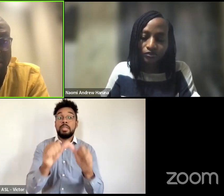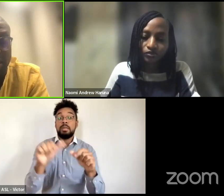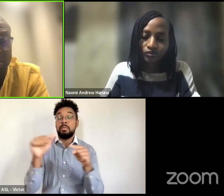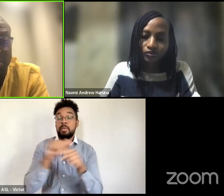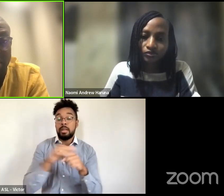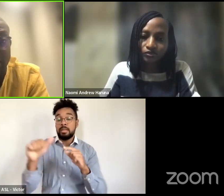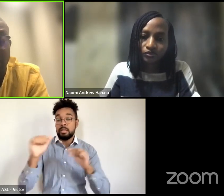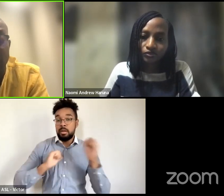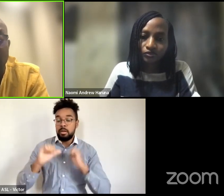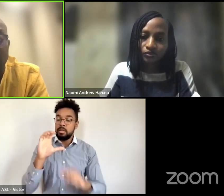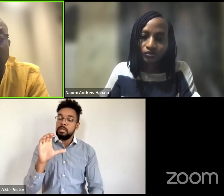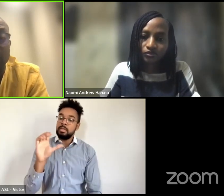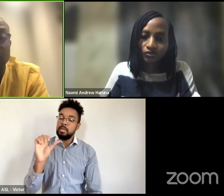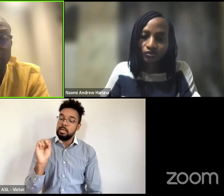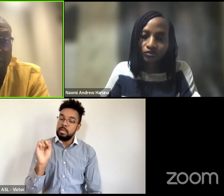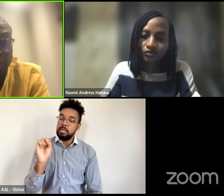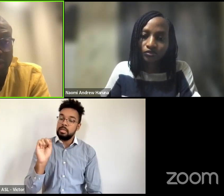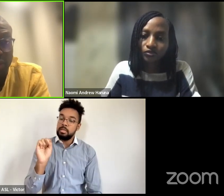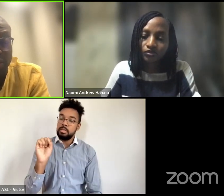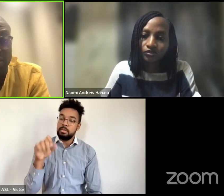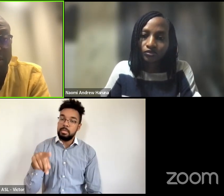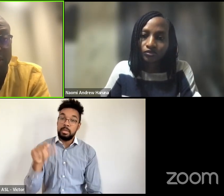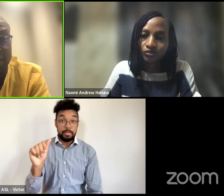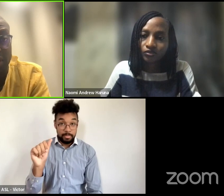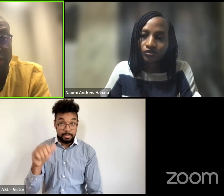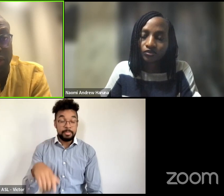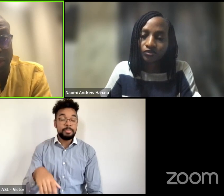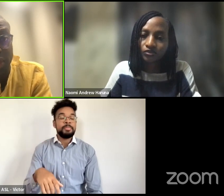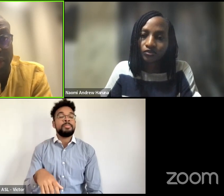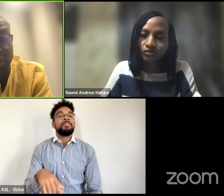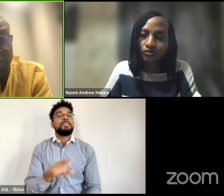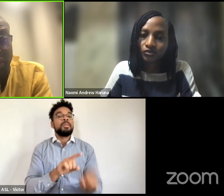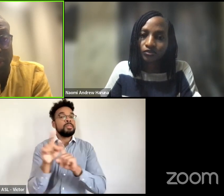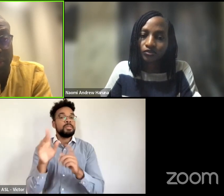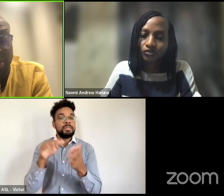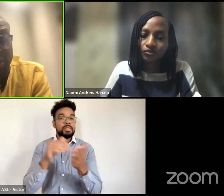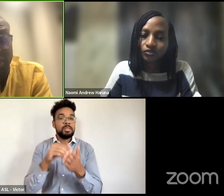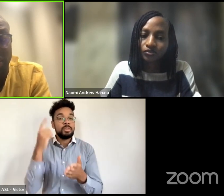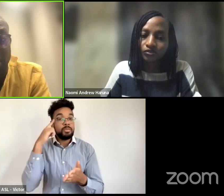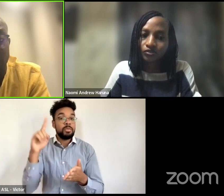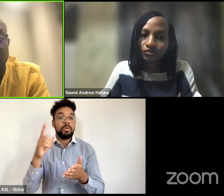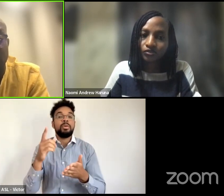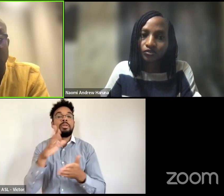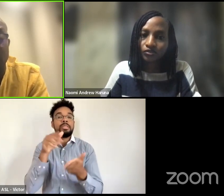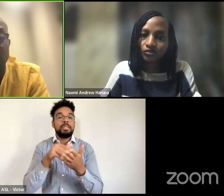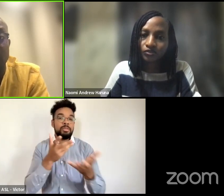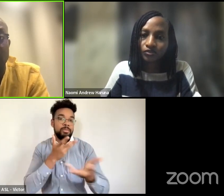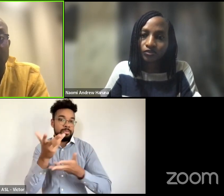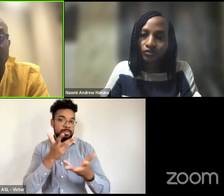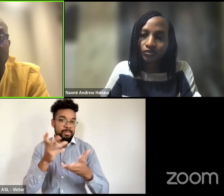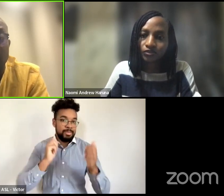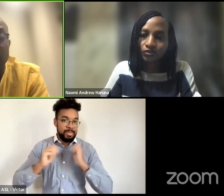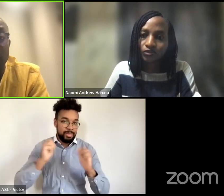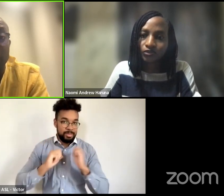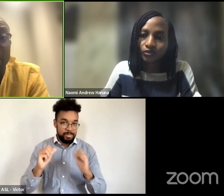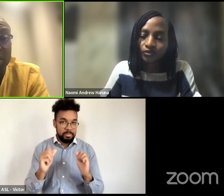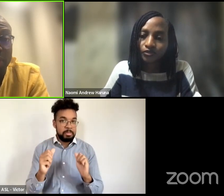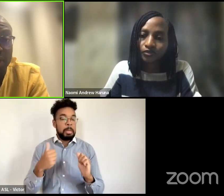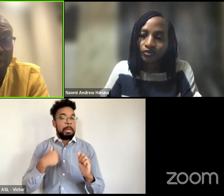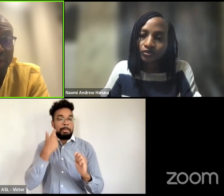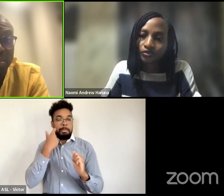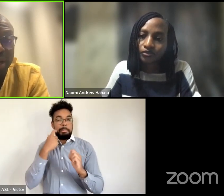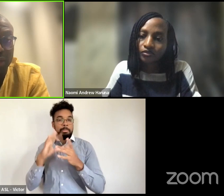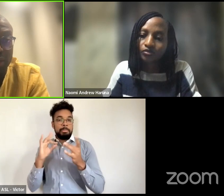the arts cspa and of course to the center for social language theater which i mentioned earlier on cset um